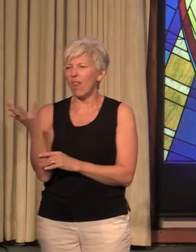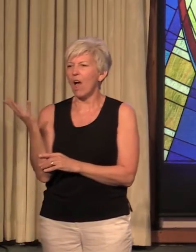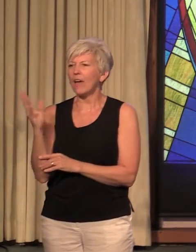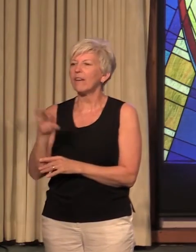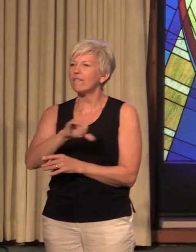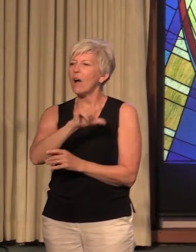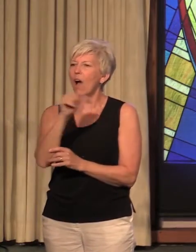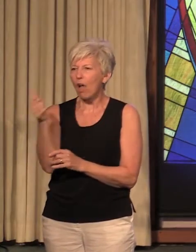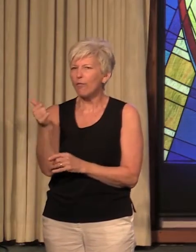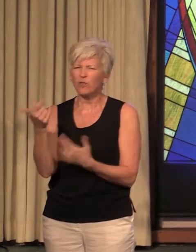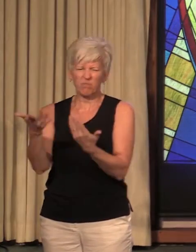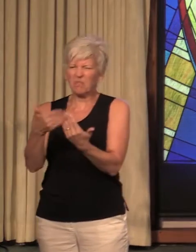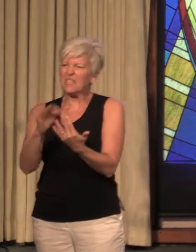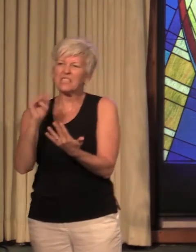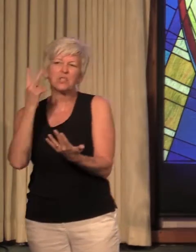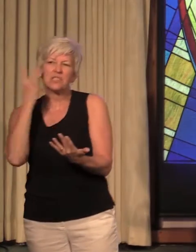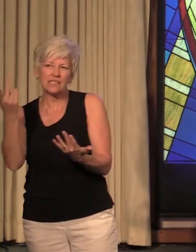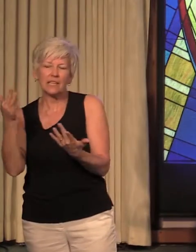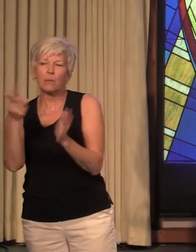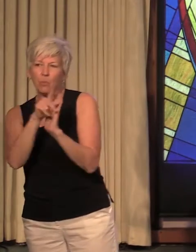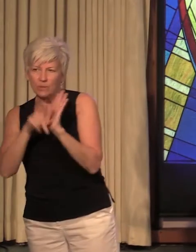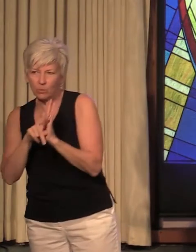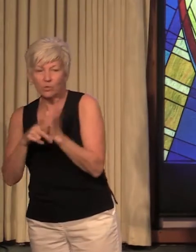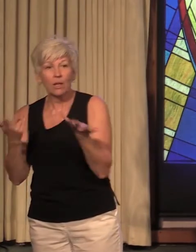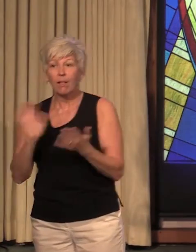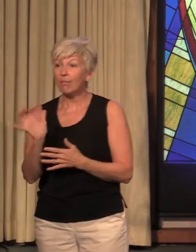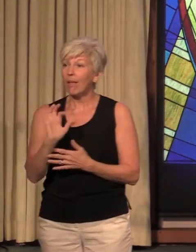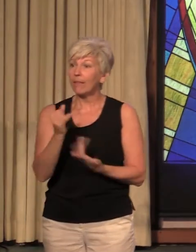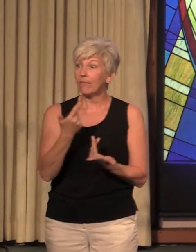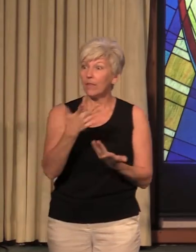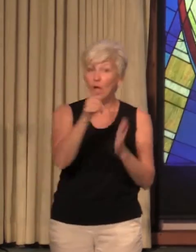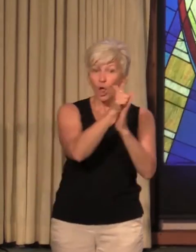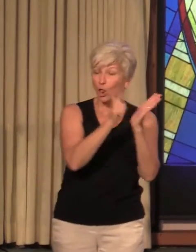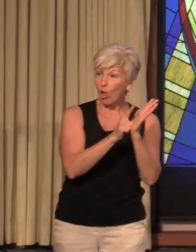easier to see principles that work in the universe, like the law of gravity.